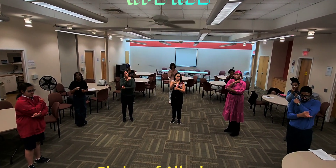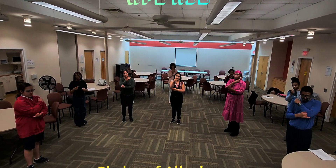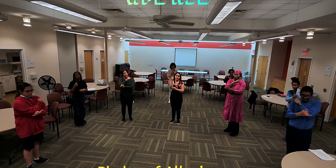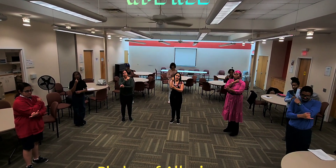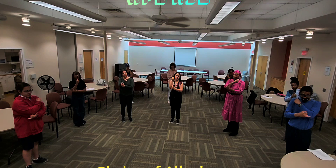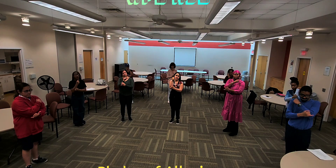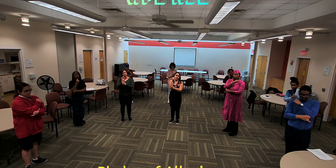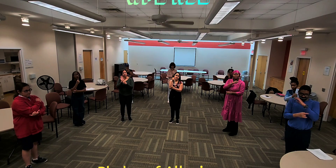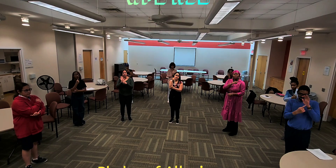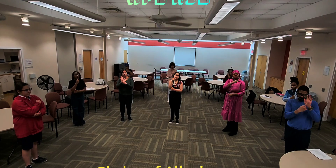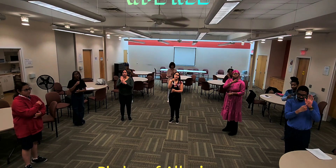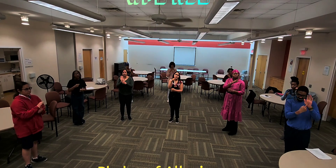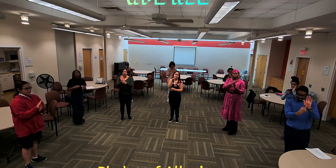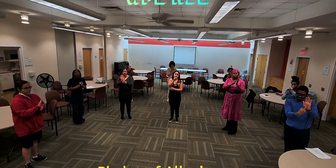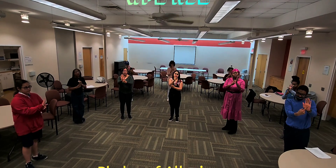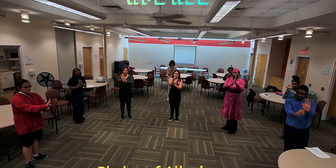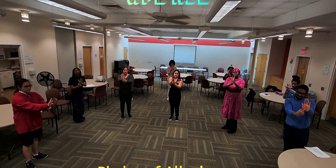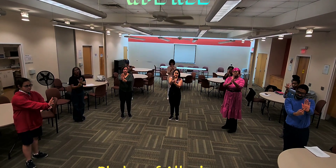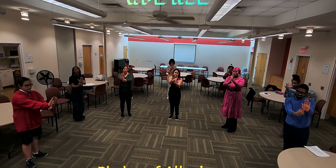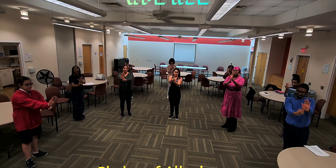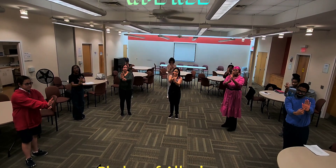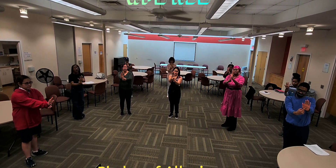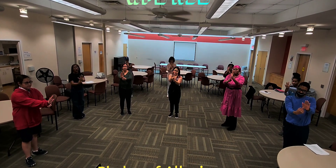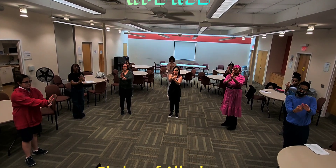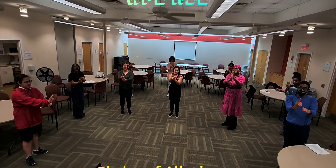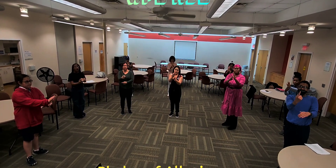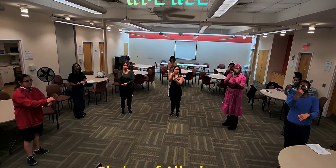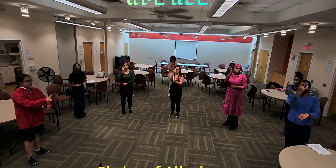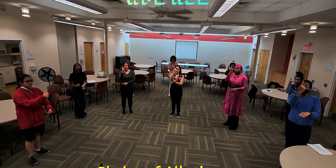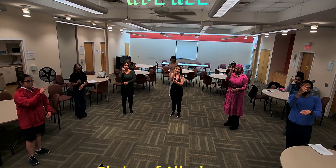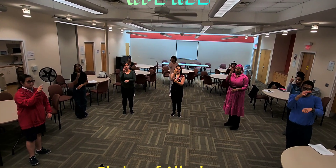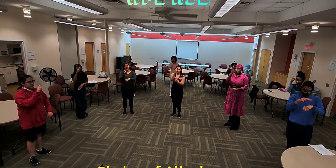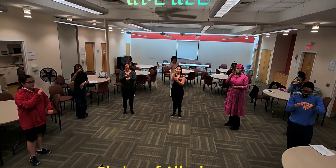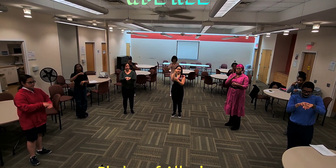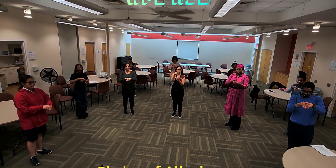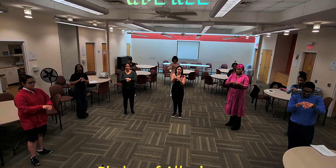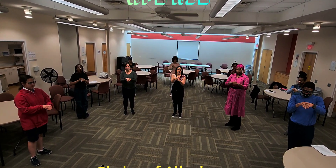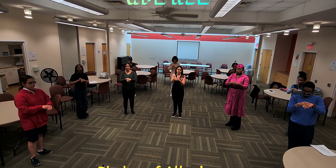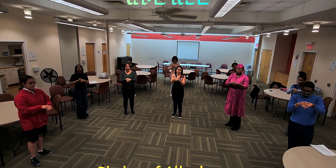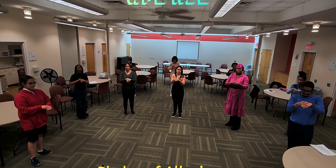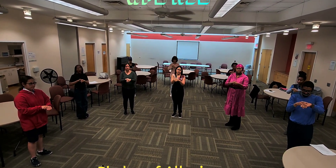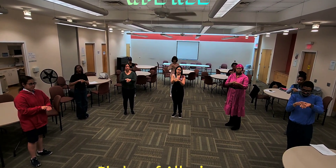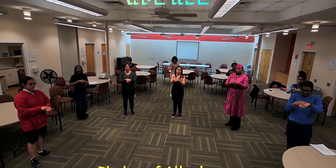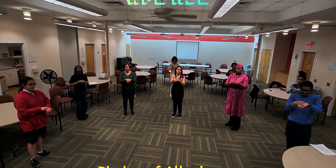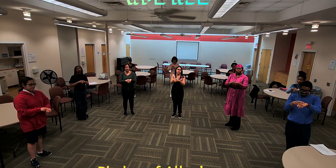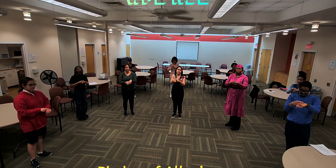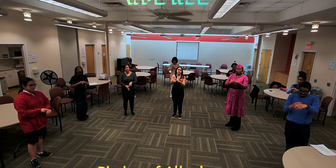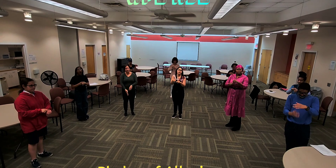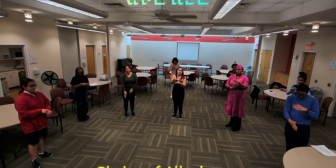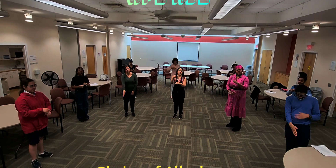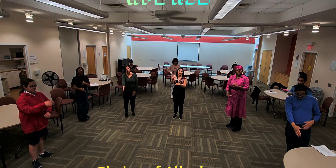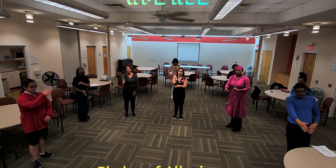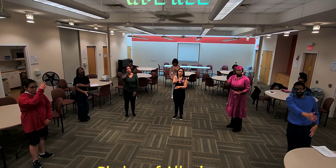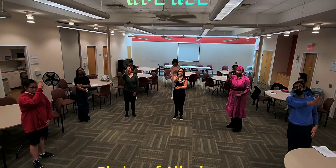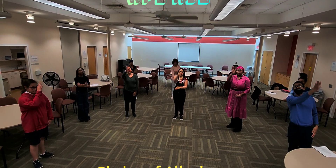republic for which it stands Want a shining nation under